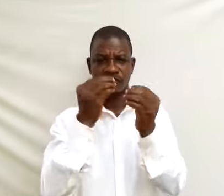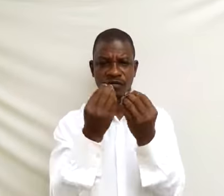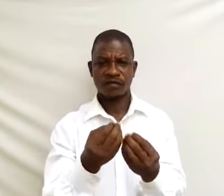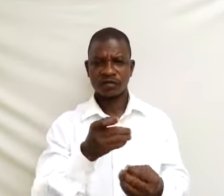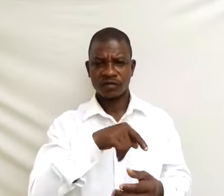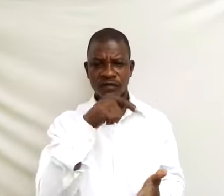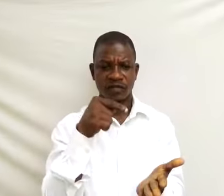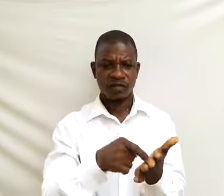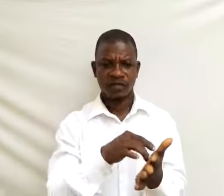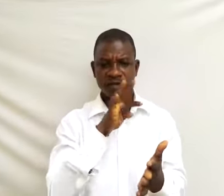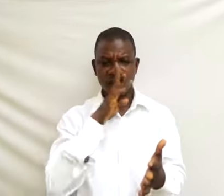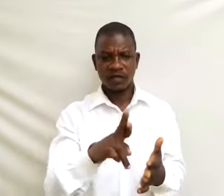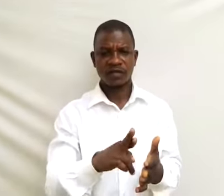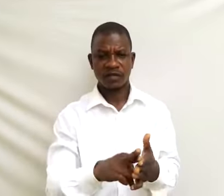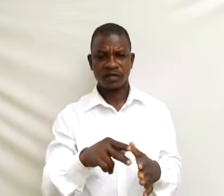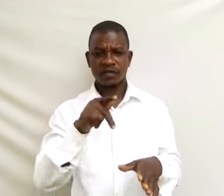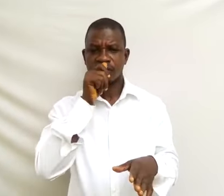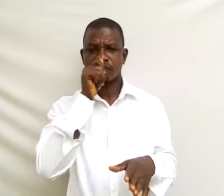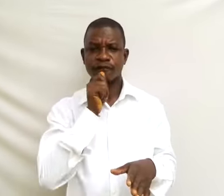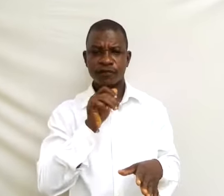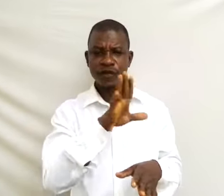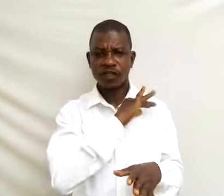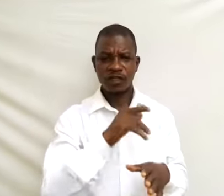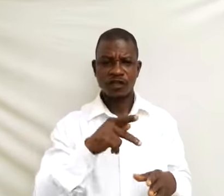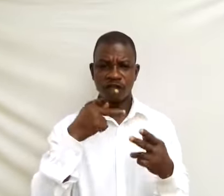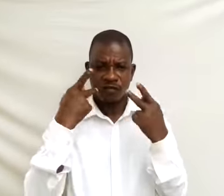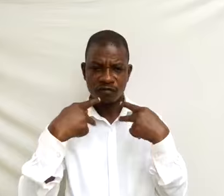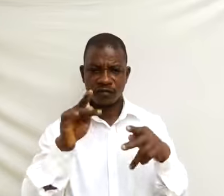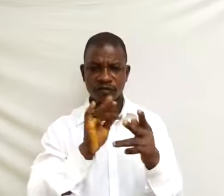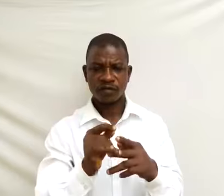are private and public enterprises.